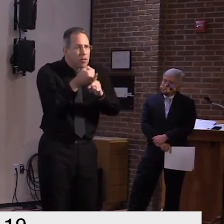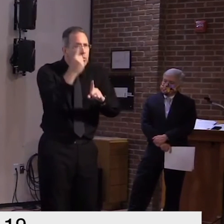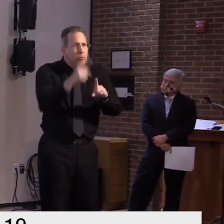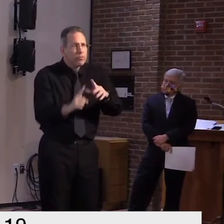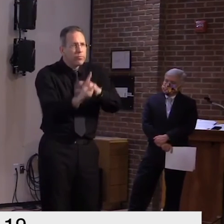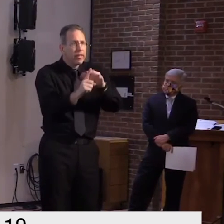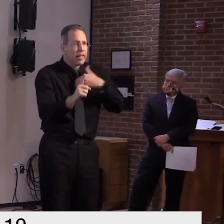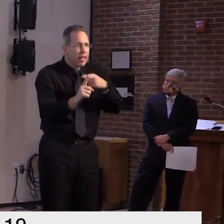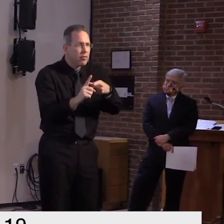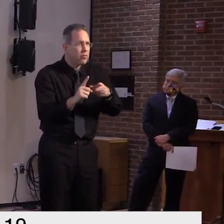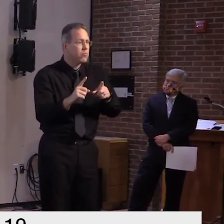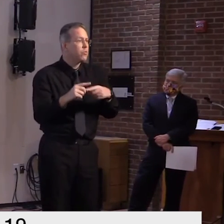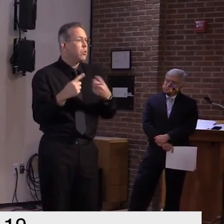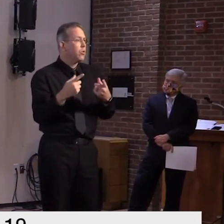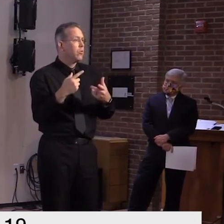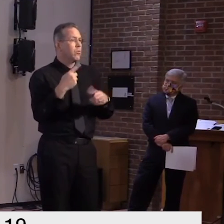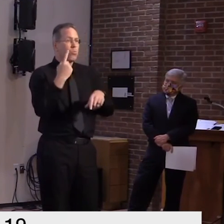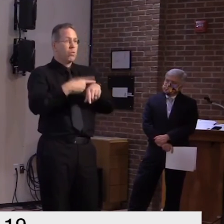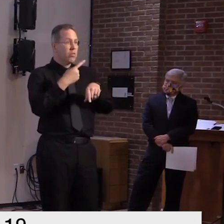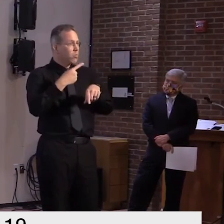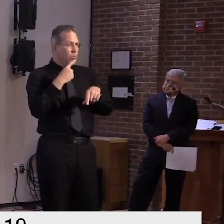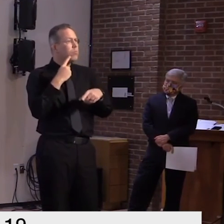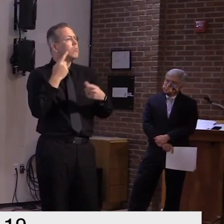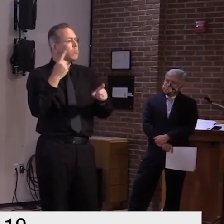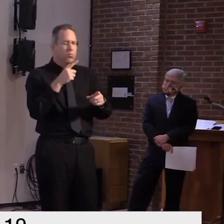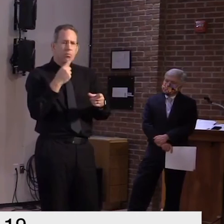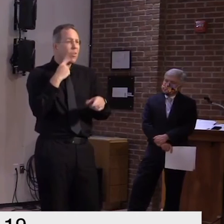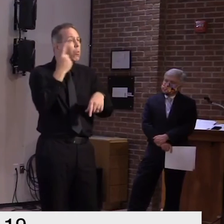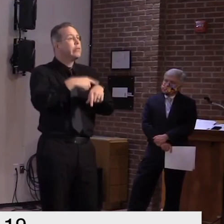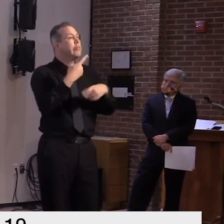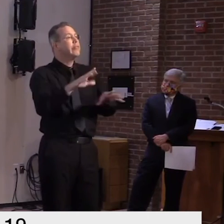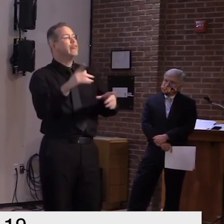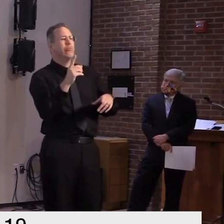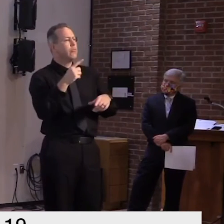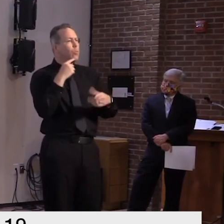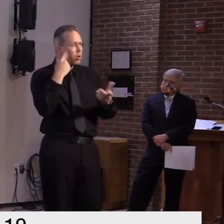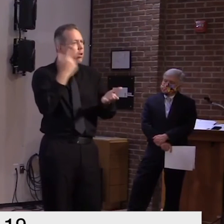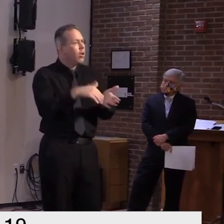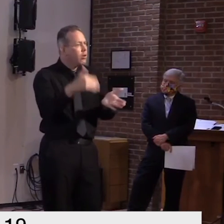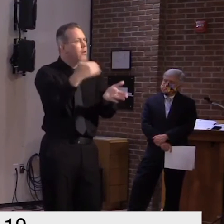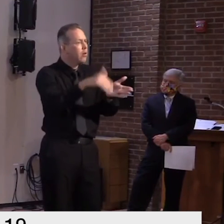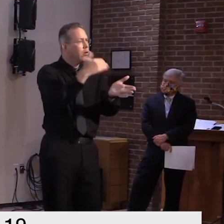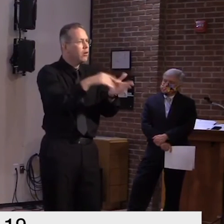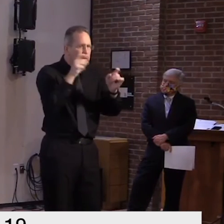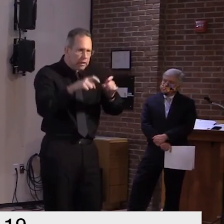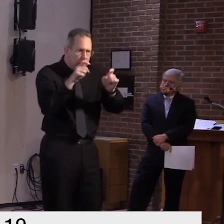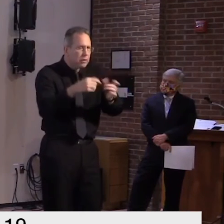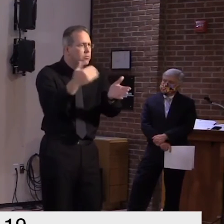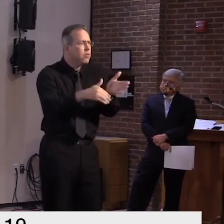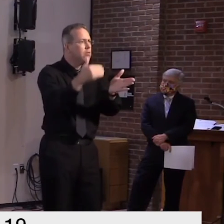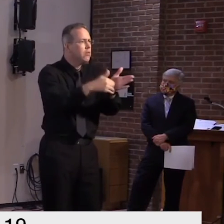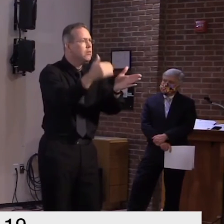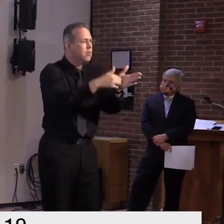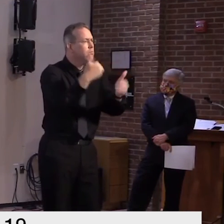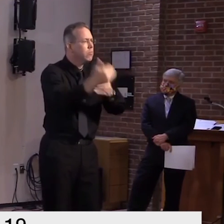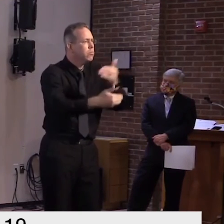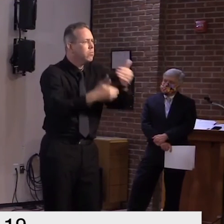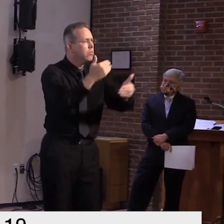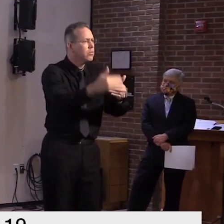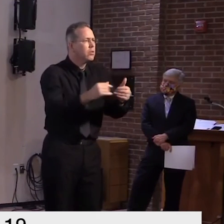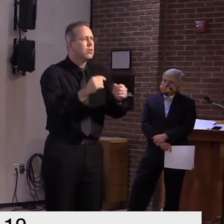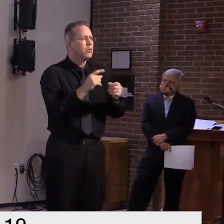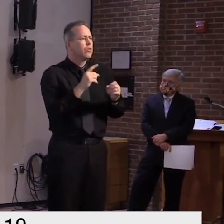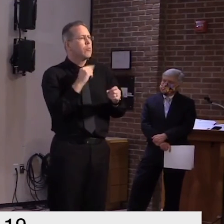that a limited infection in the facility won't become a widespread outbreak in that facility so